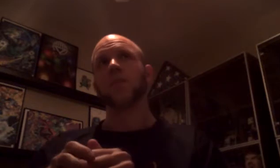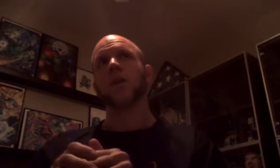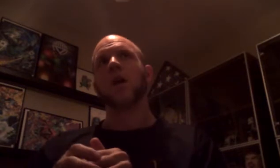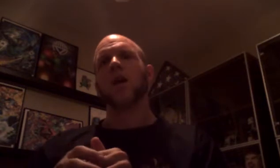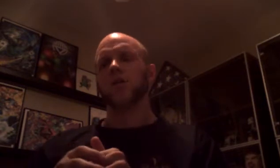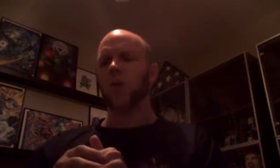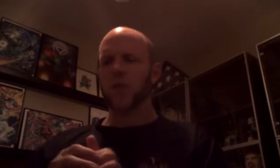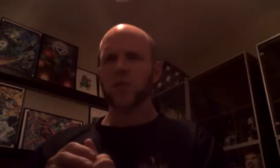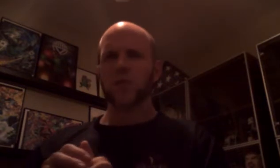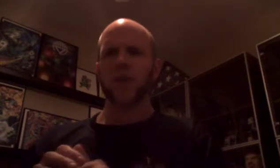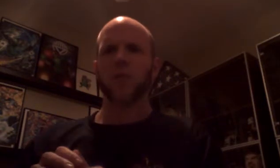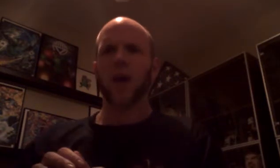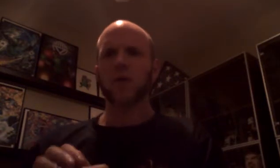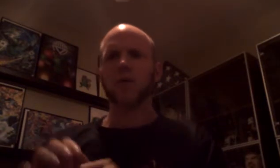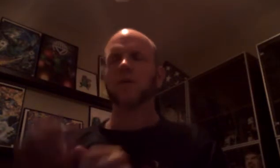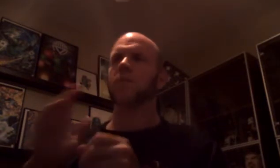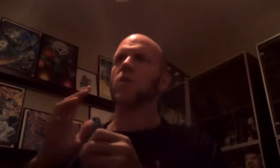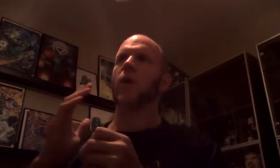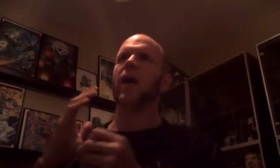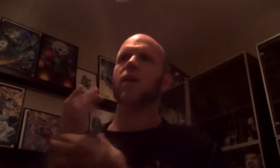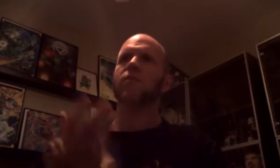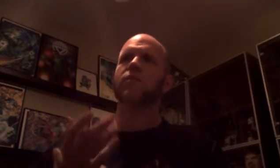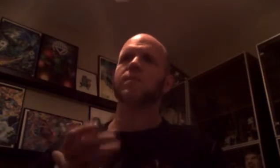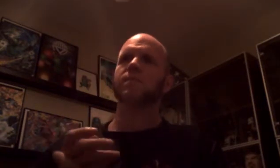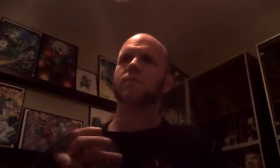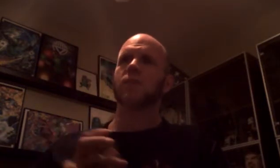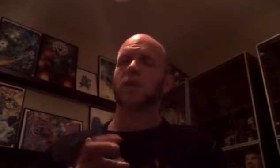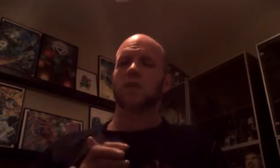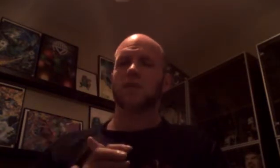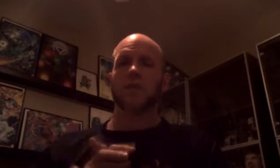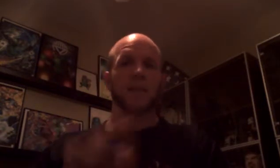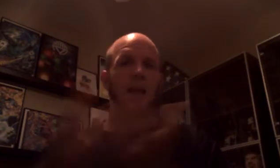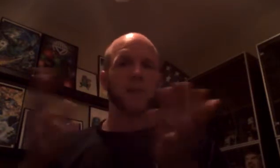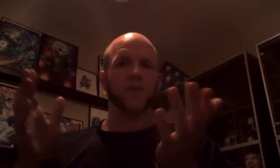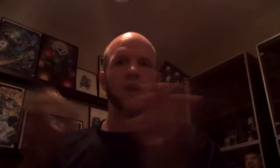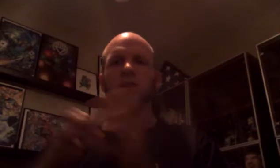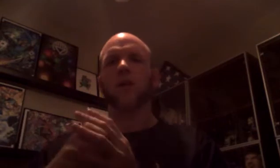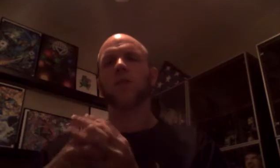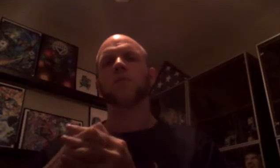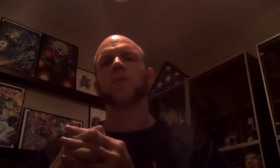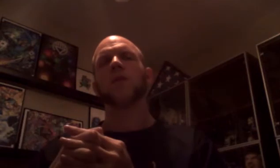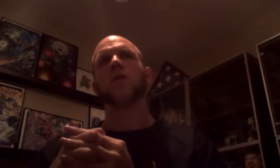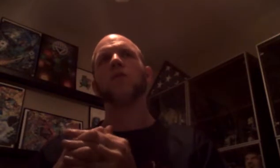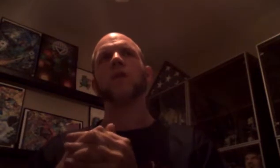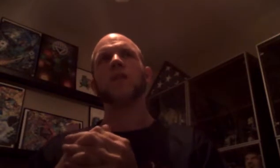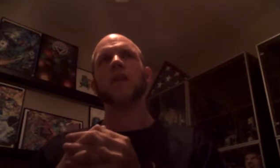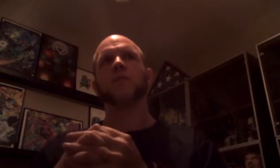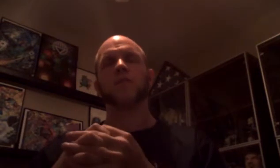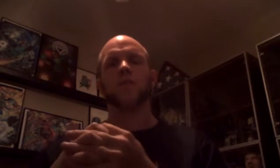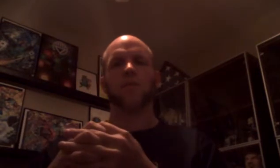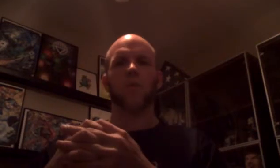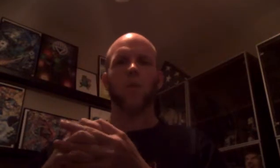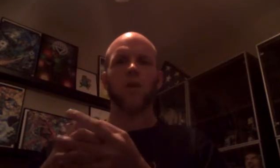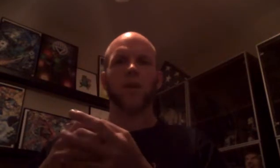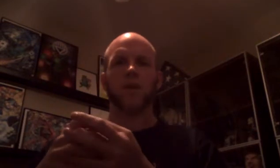So what's this movie about? You have Captain John Carter, who is a Civil War veteran.